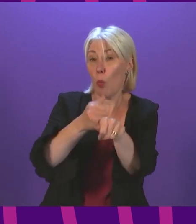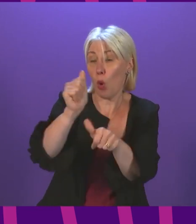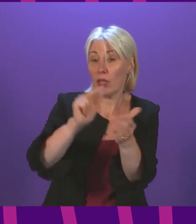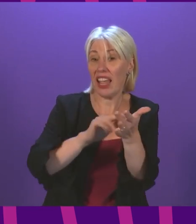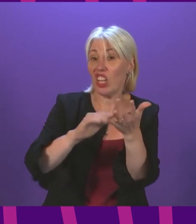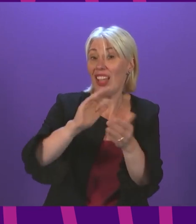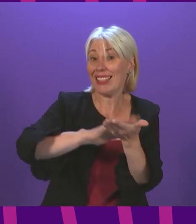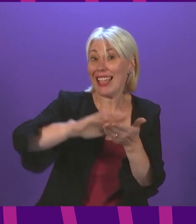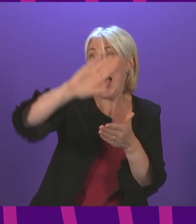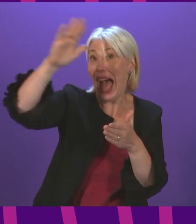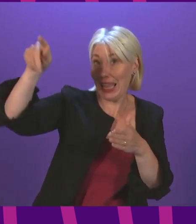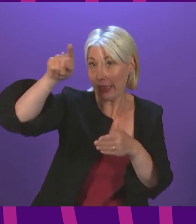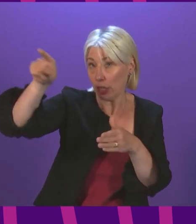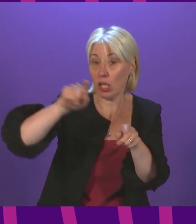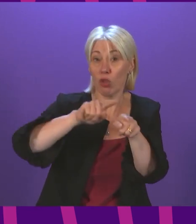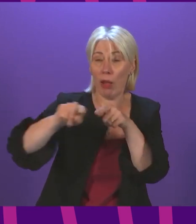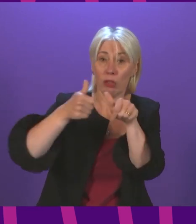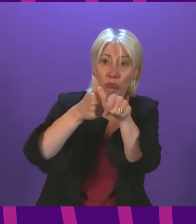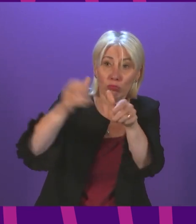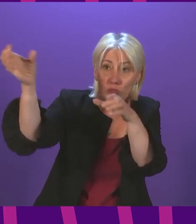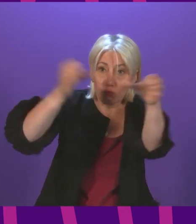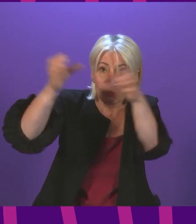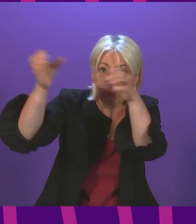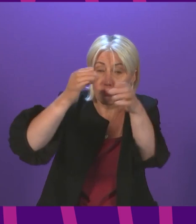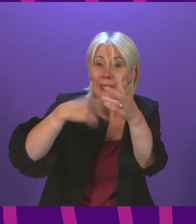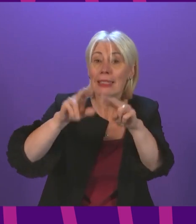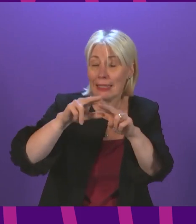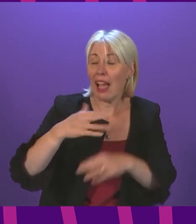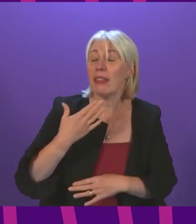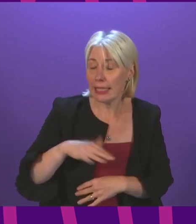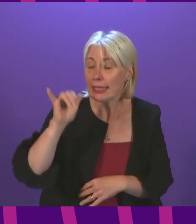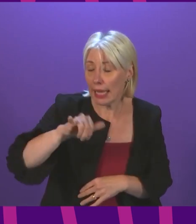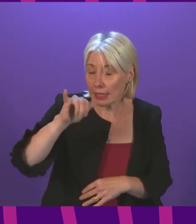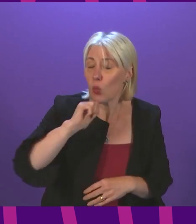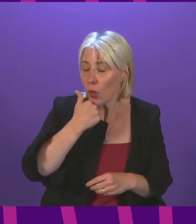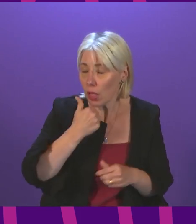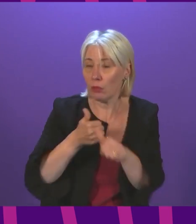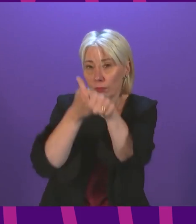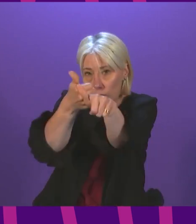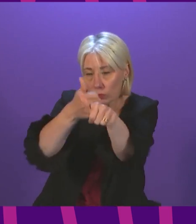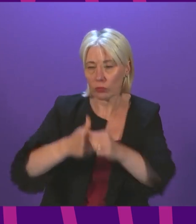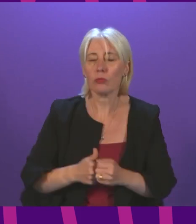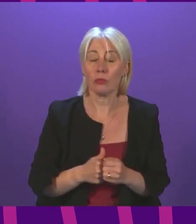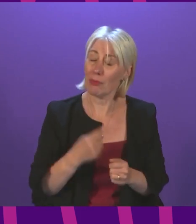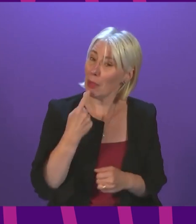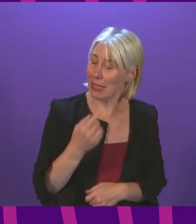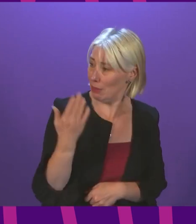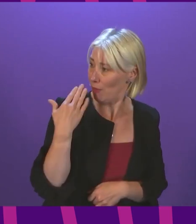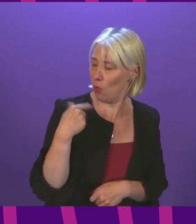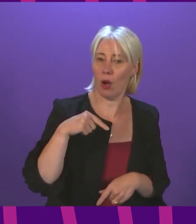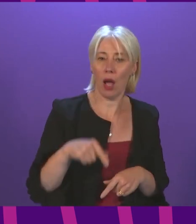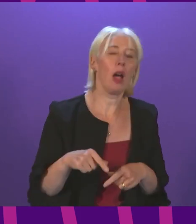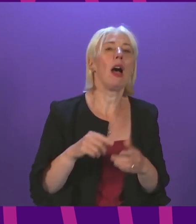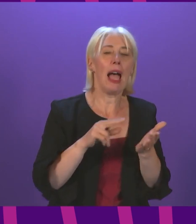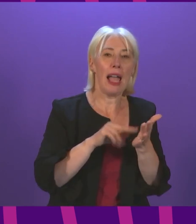boards in in recruiting the staff that they need but i do come back to a point i made earlier on it was the case that across